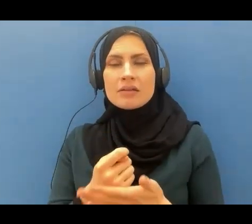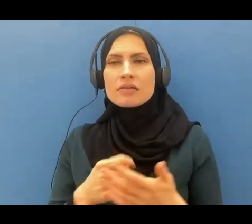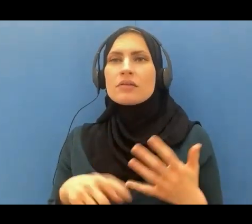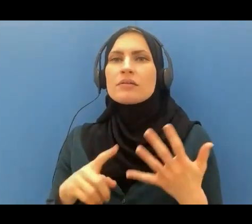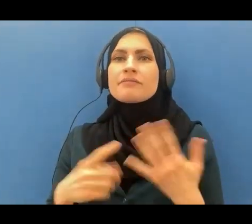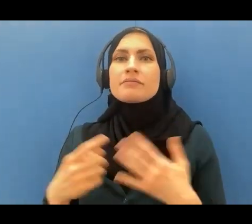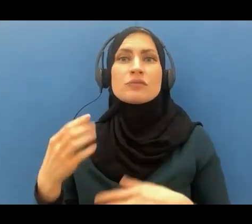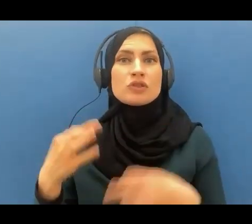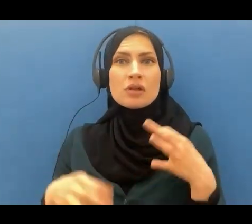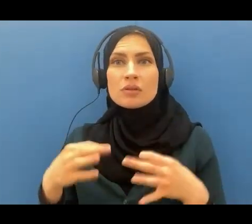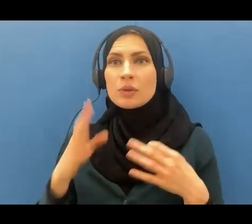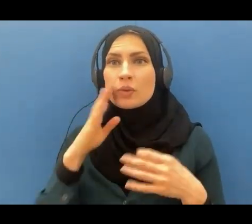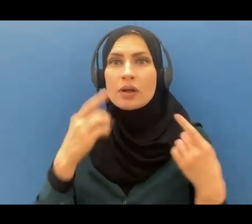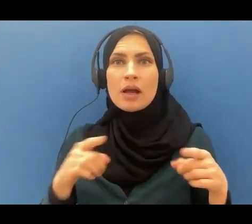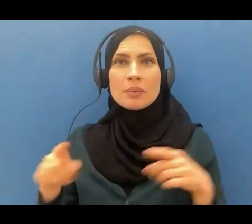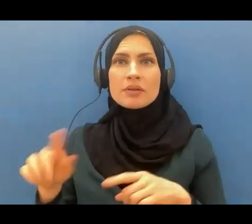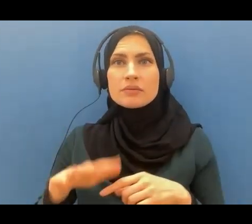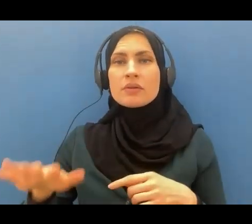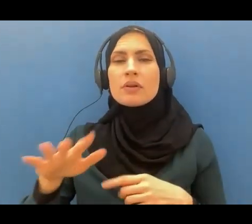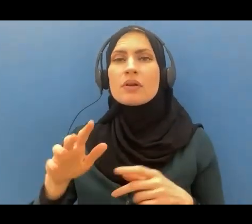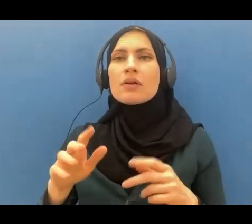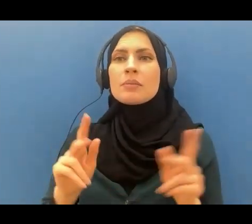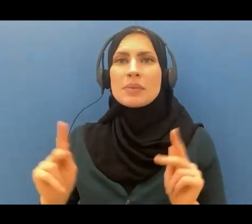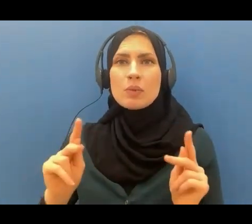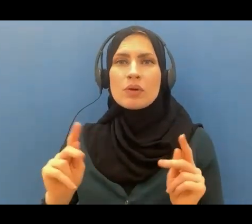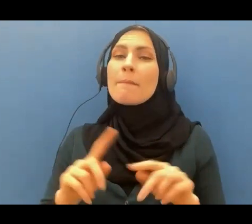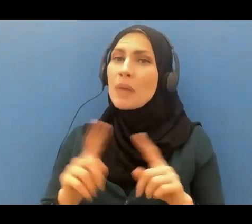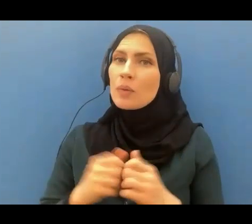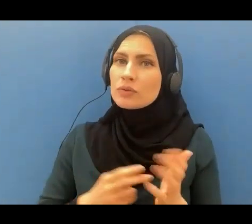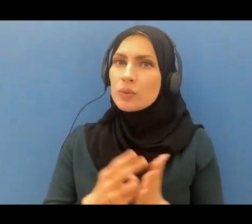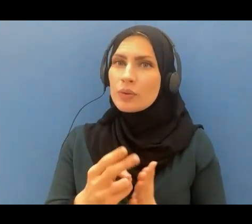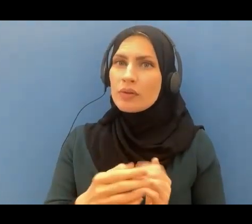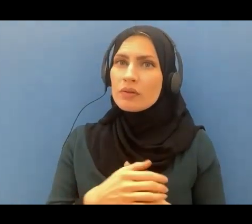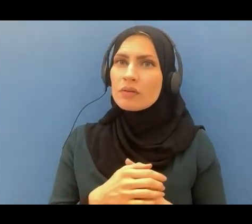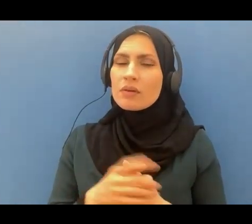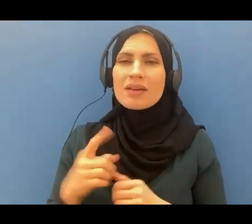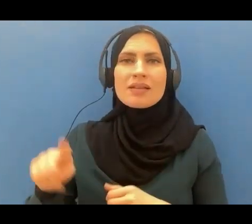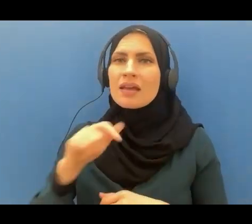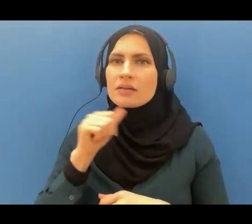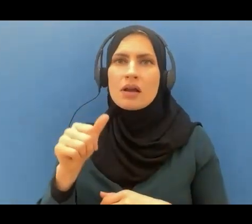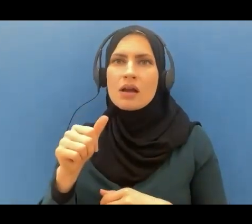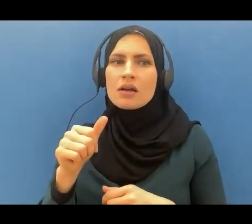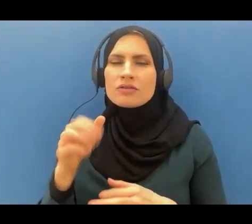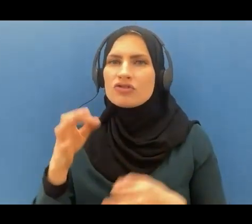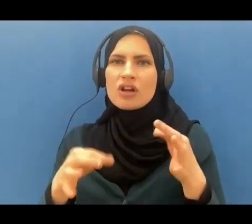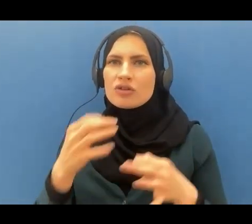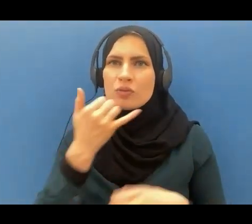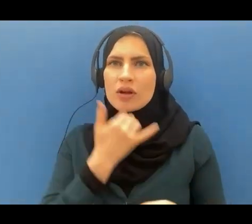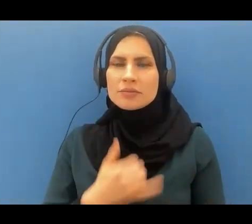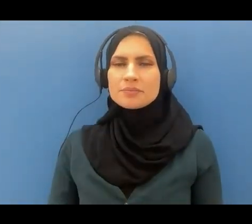people in truth and they will not be wrong what else